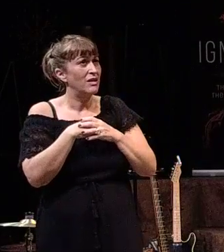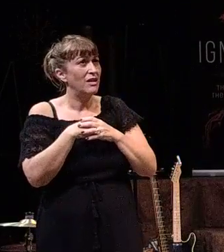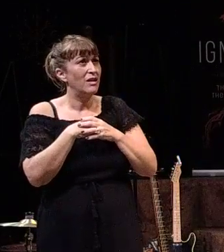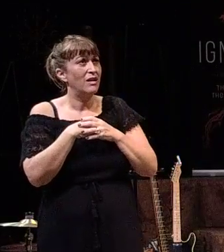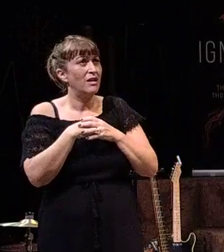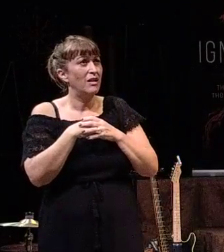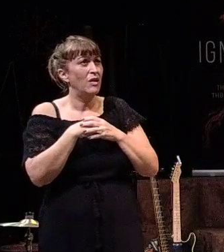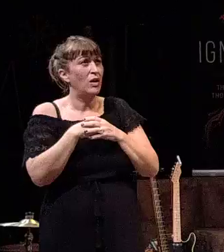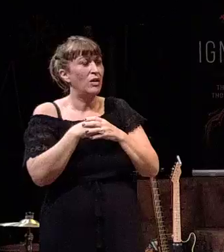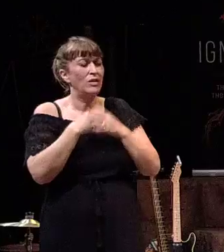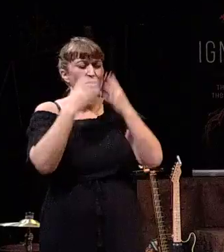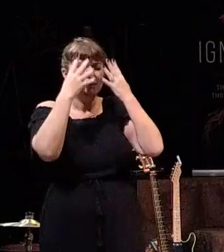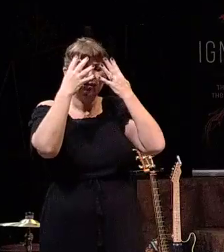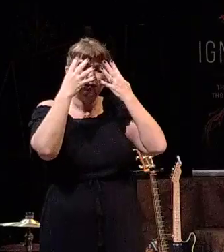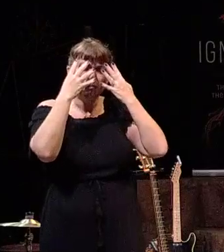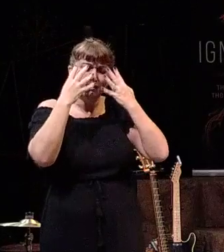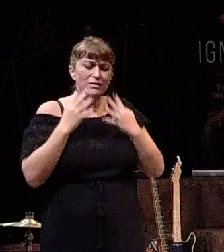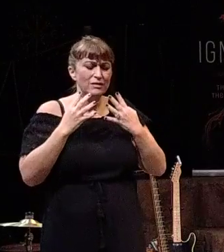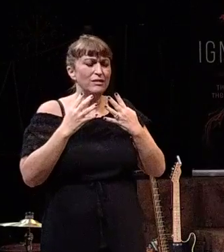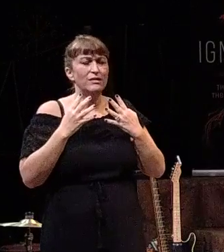sorrow.